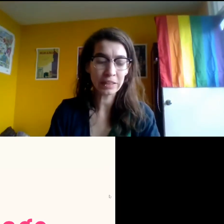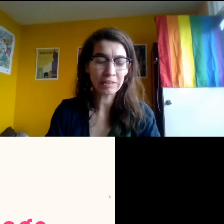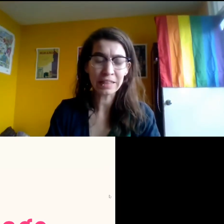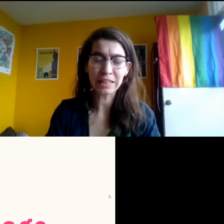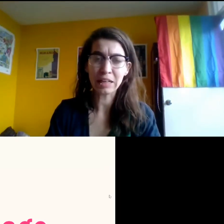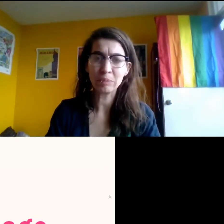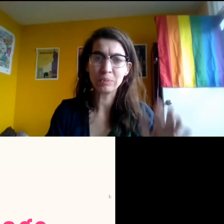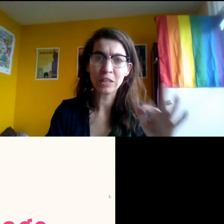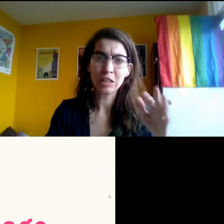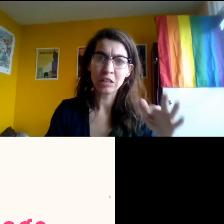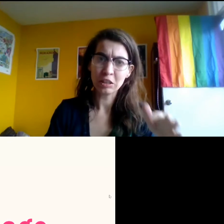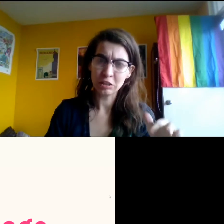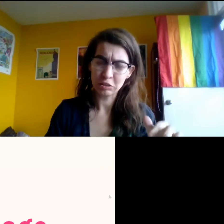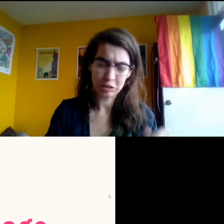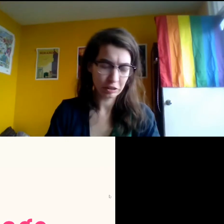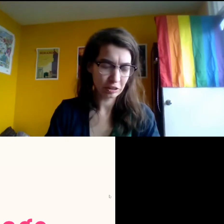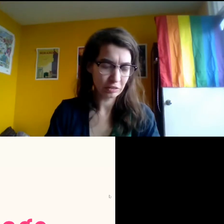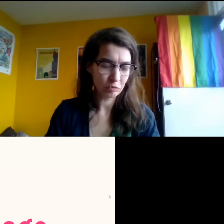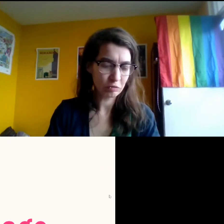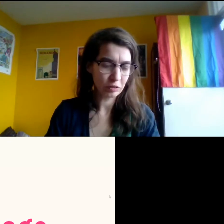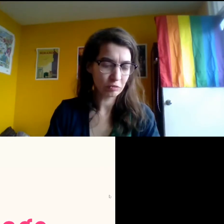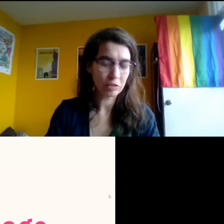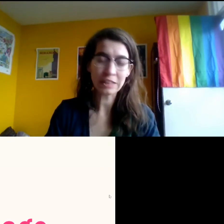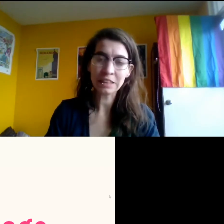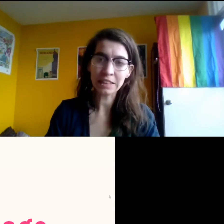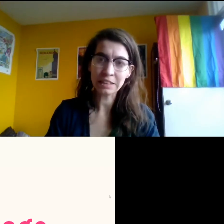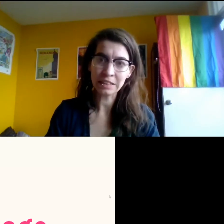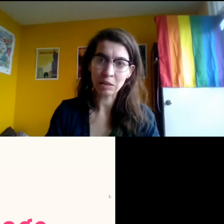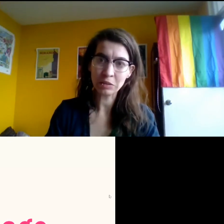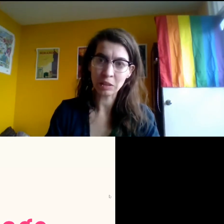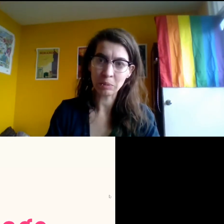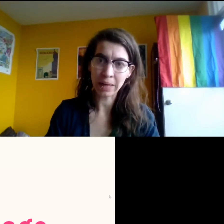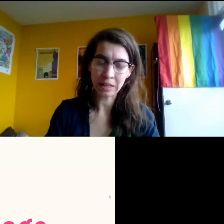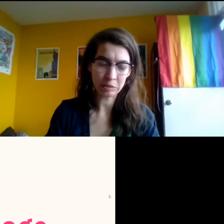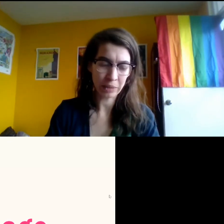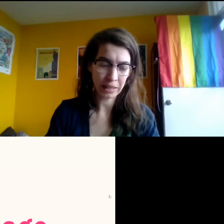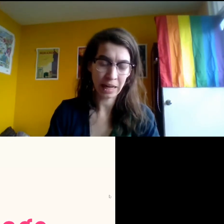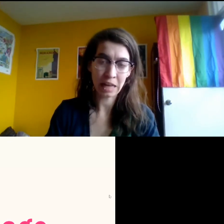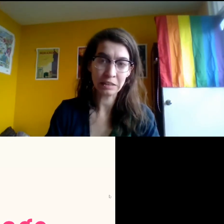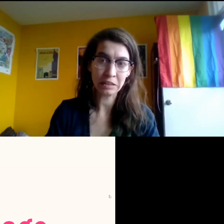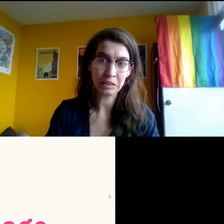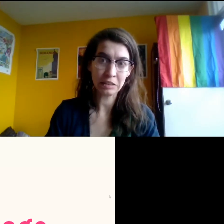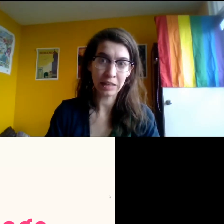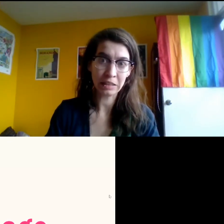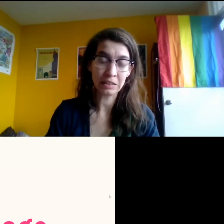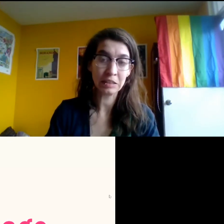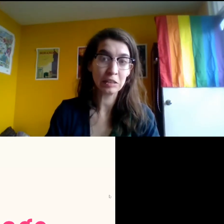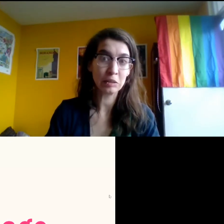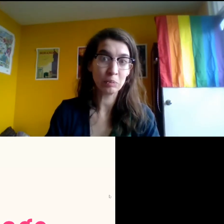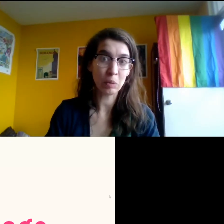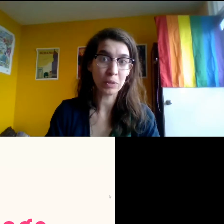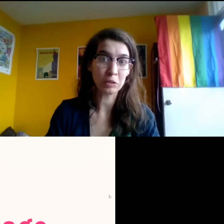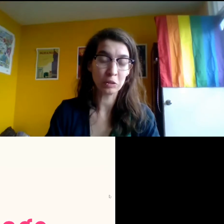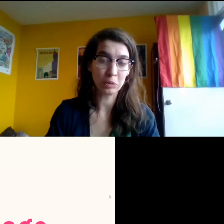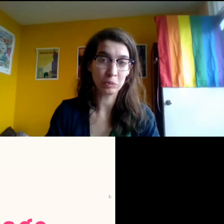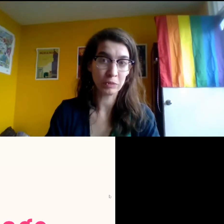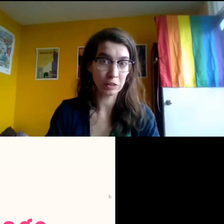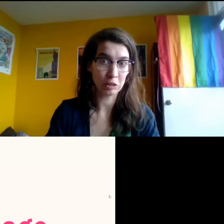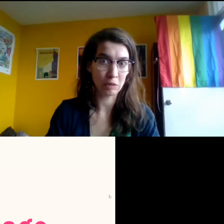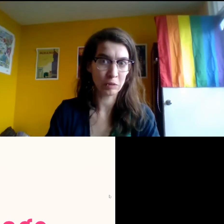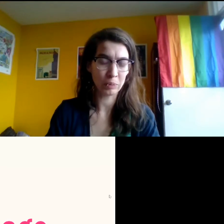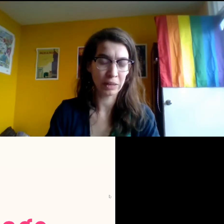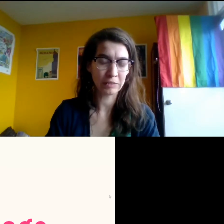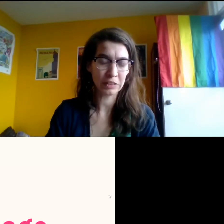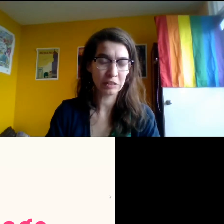sorry, if you hear any, um, um, rustling sounds on my end, my cat has decided this is the moment to